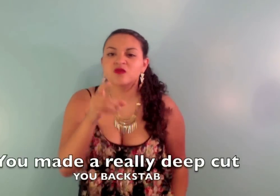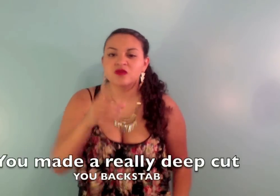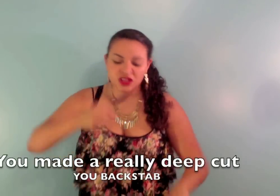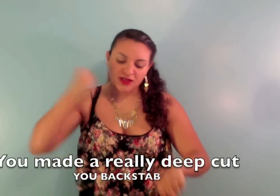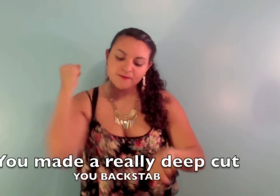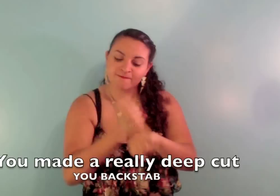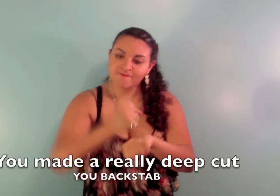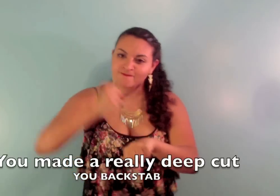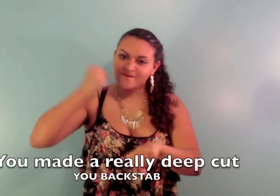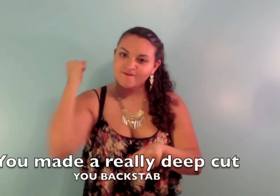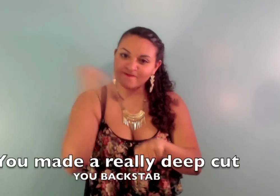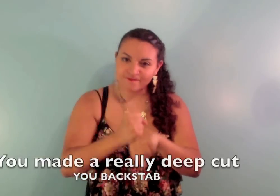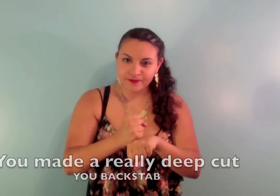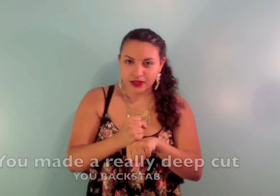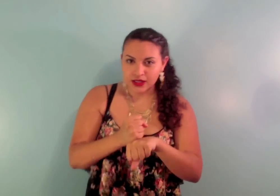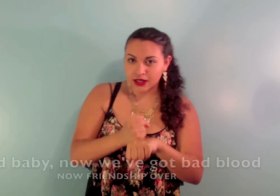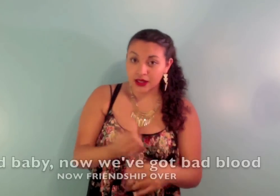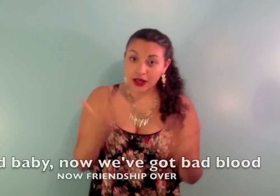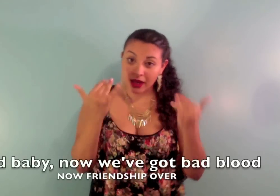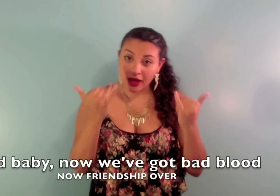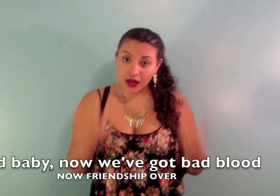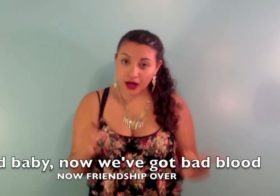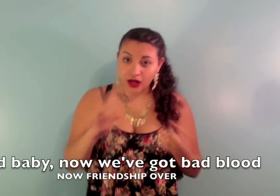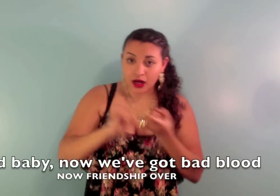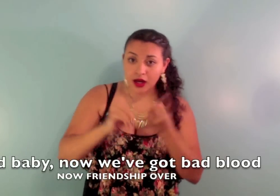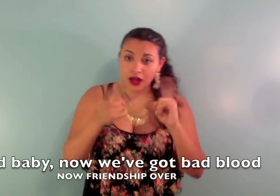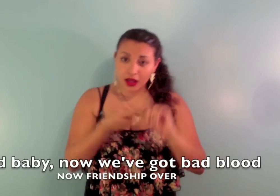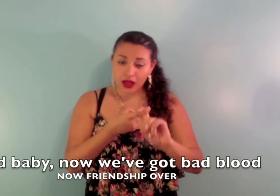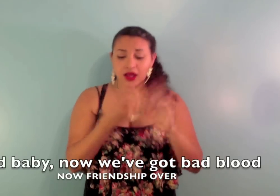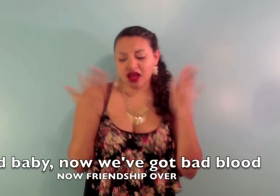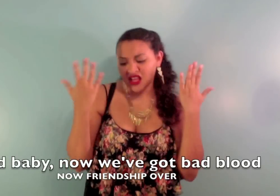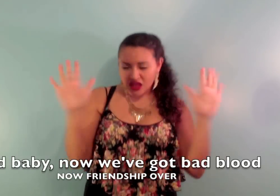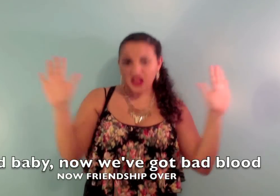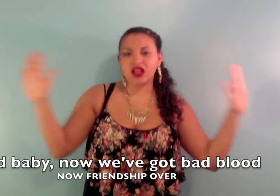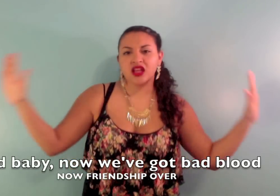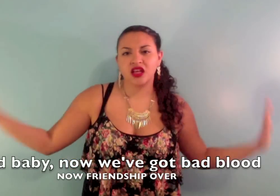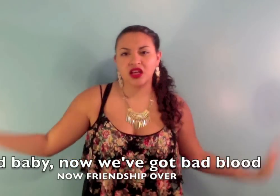really deep cut, and baby now we got bad blood